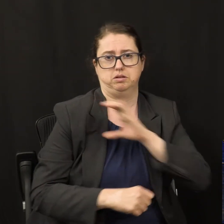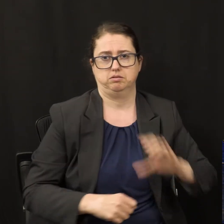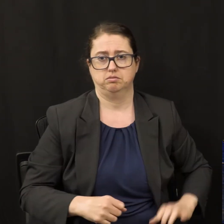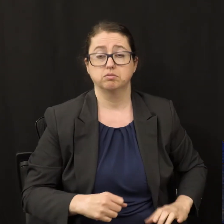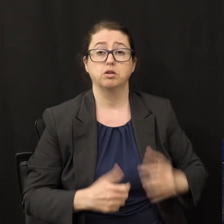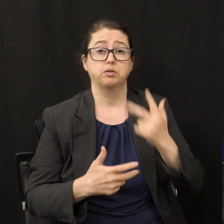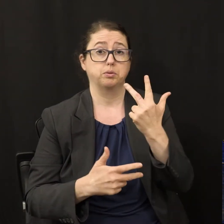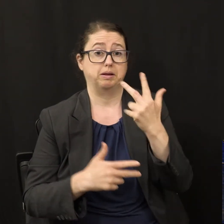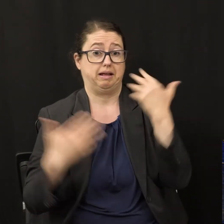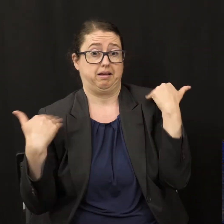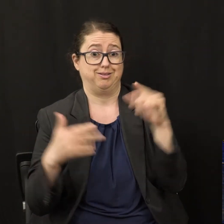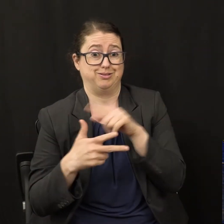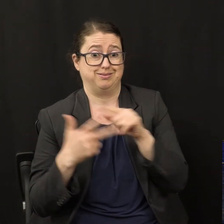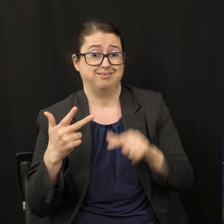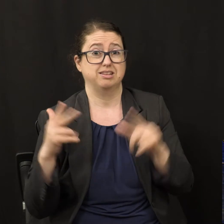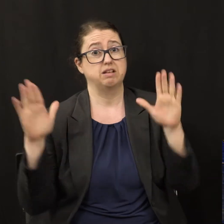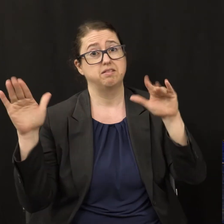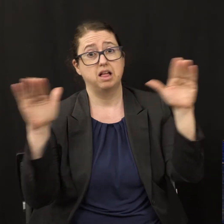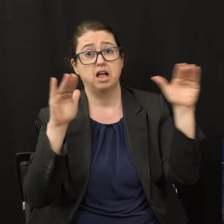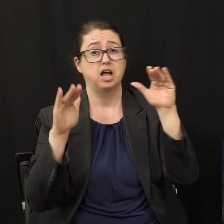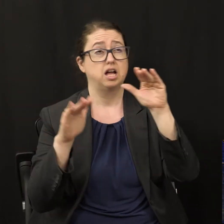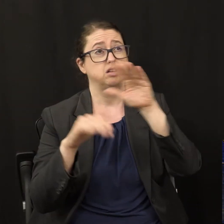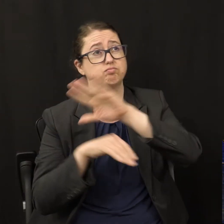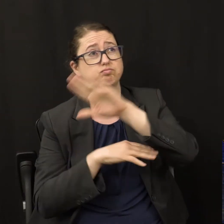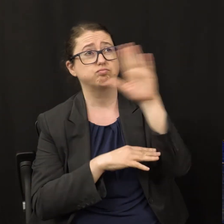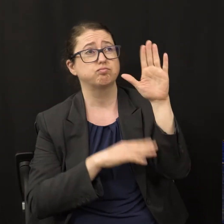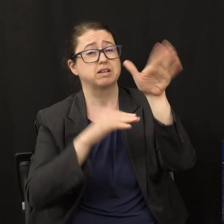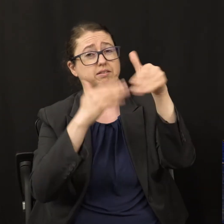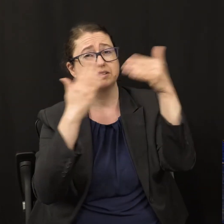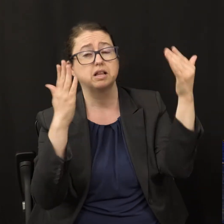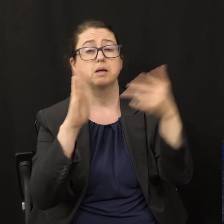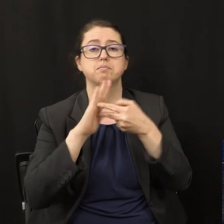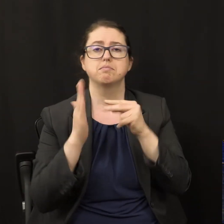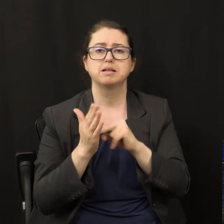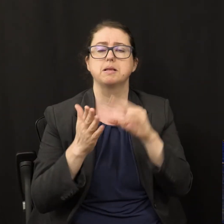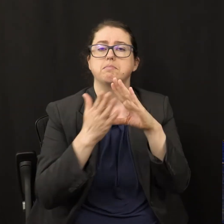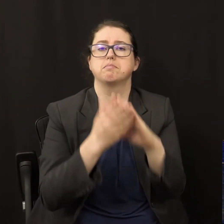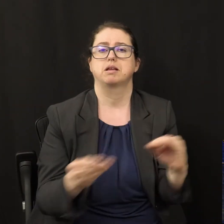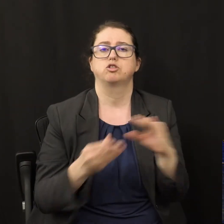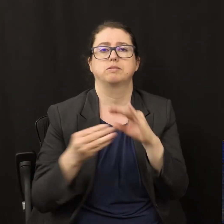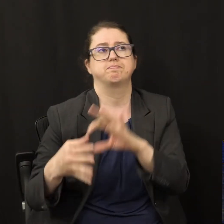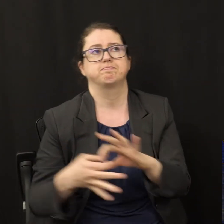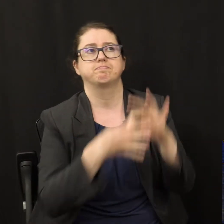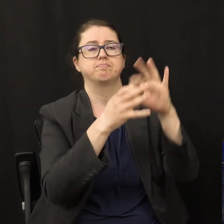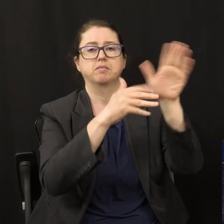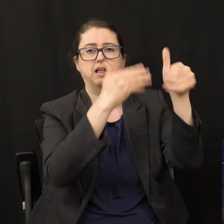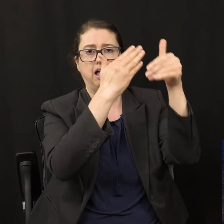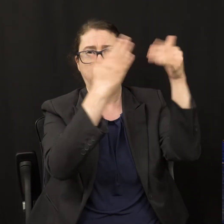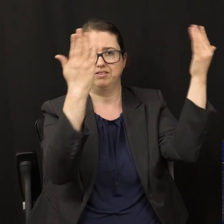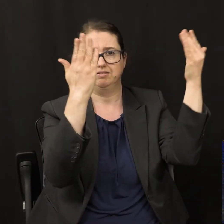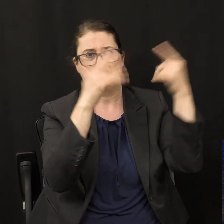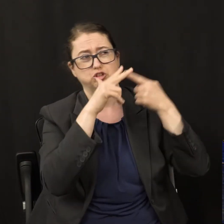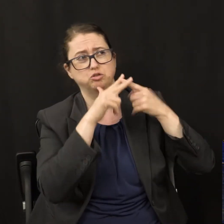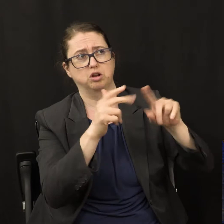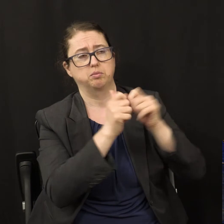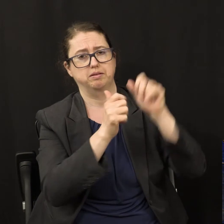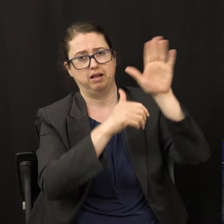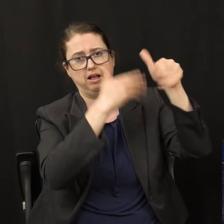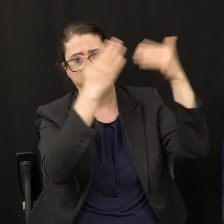fly in the midst of heaven. It means that the message is of heavenly origin. By the way, the